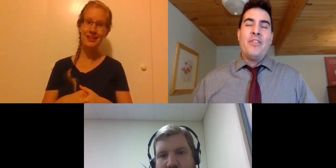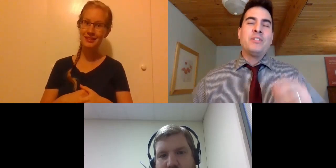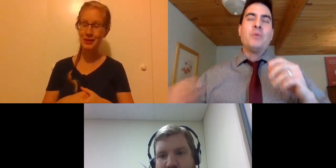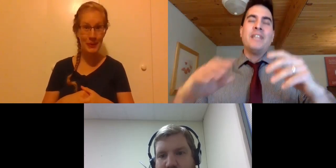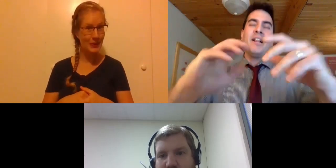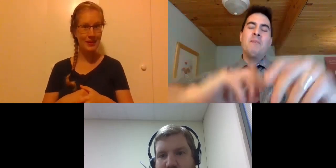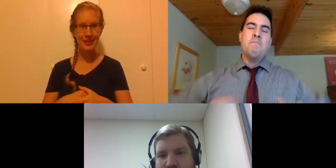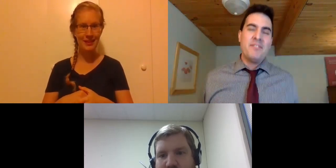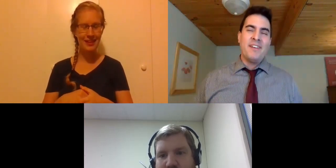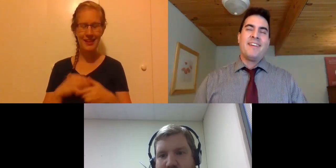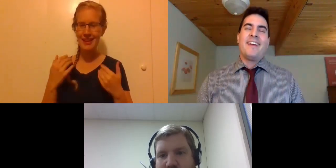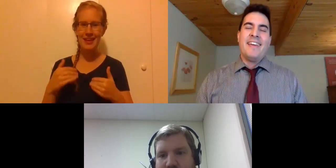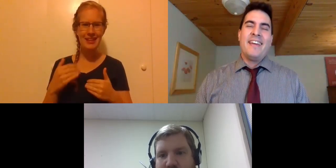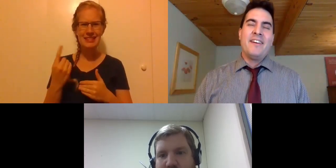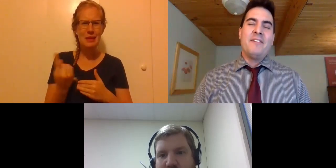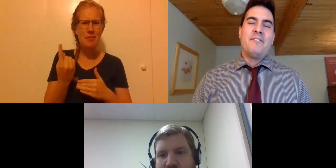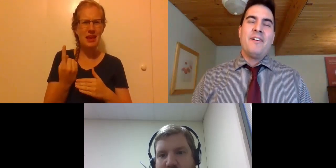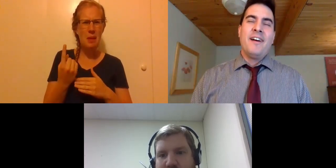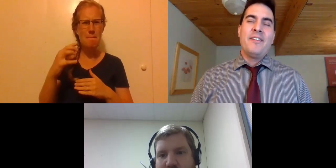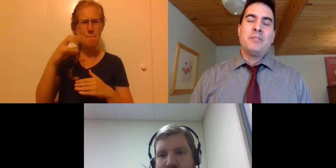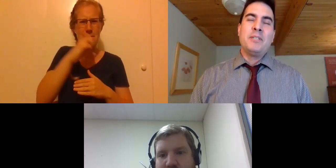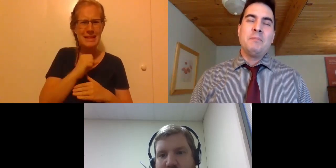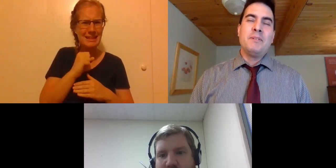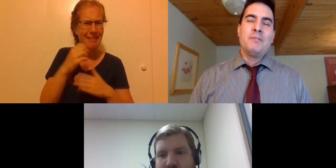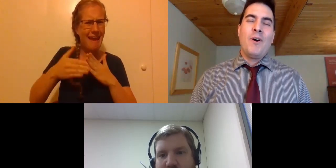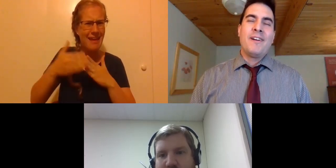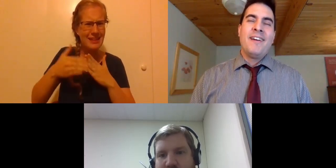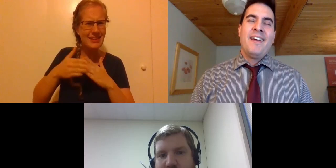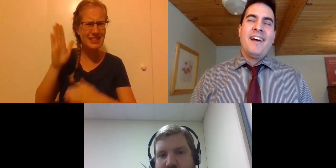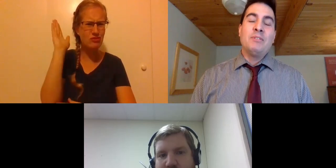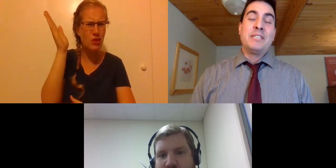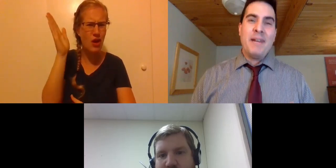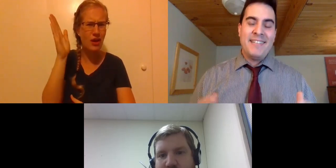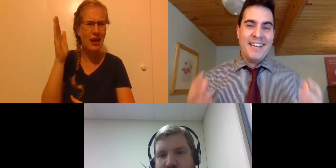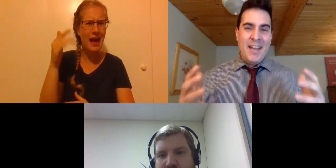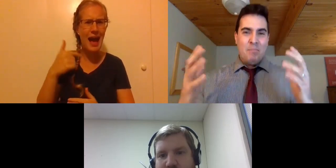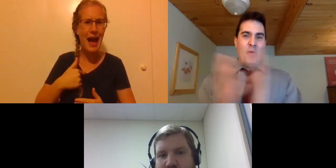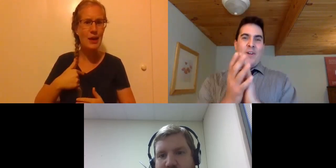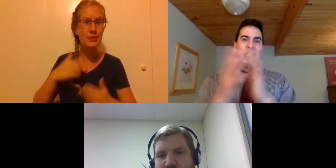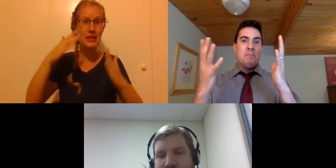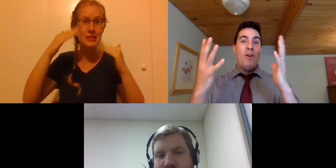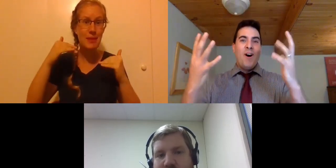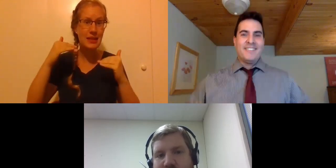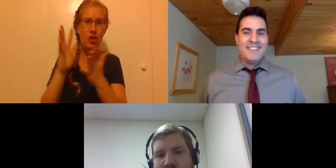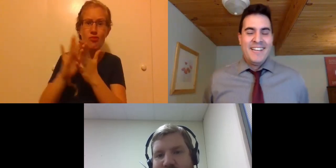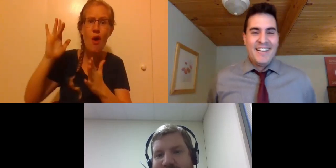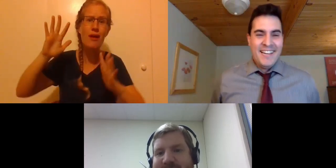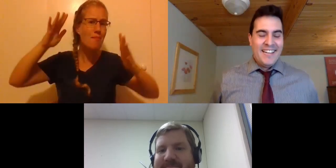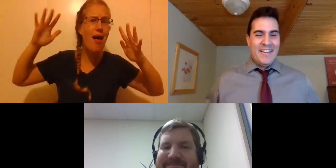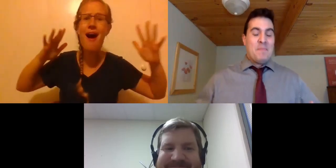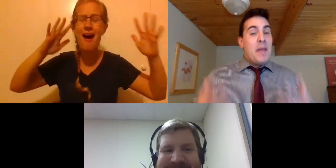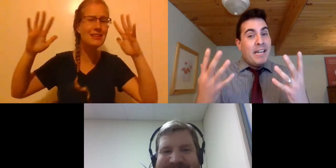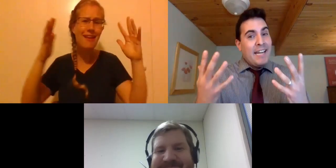there was there was an element missing at the end of the Archbishop's talk. I was expecting uproarious applause and